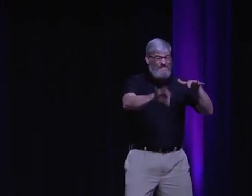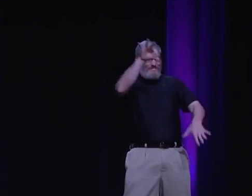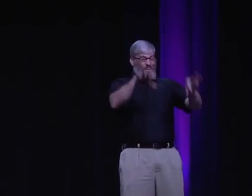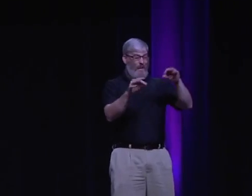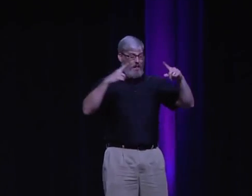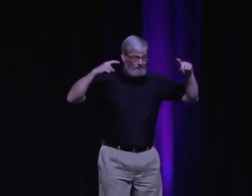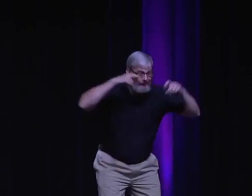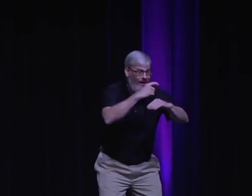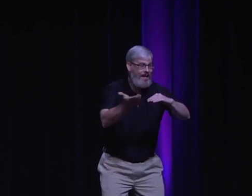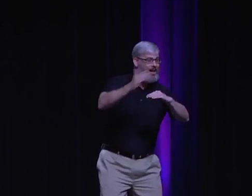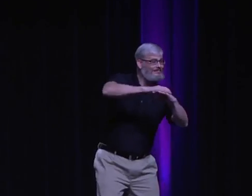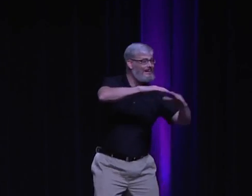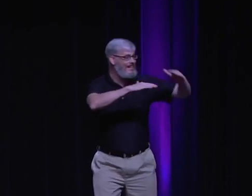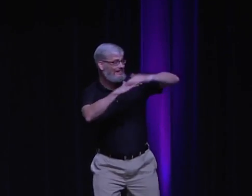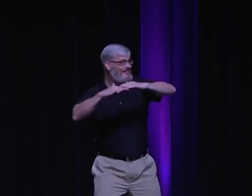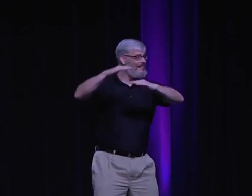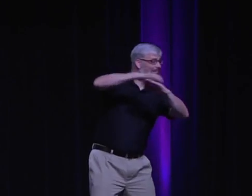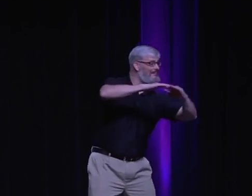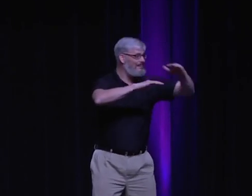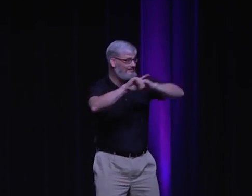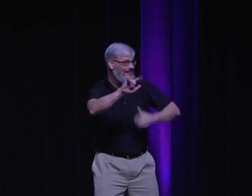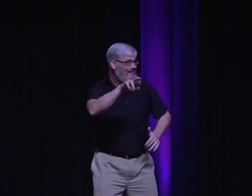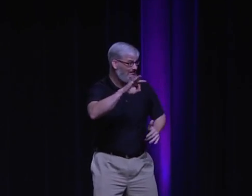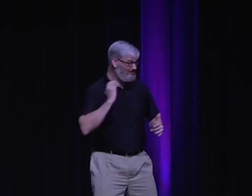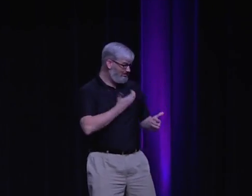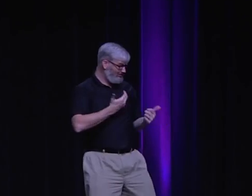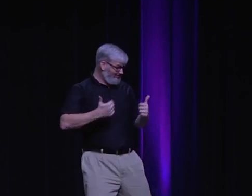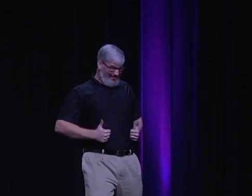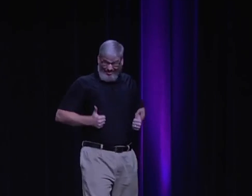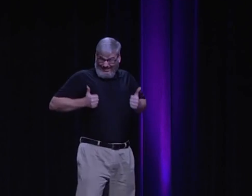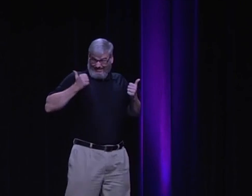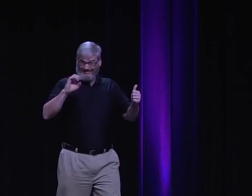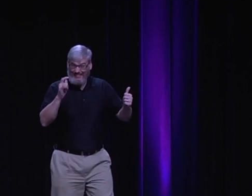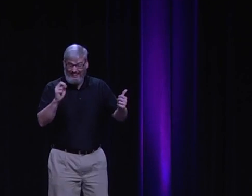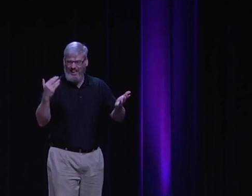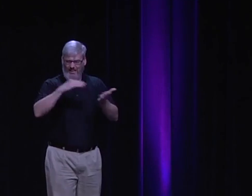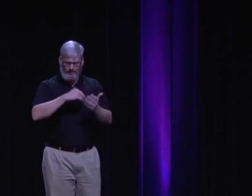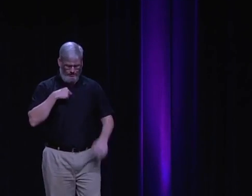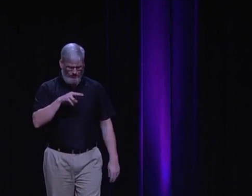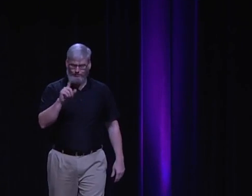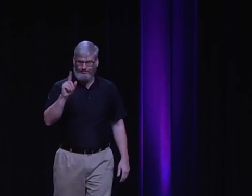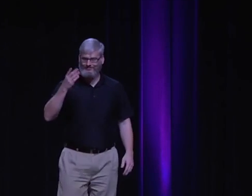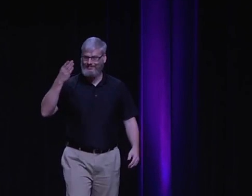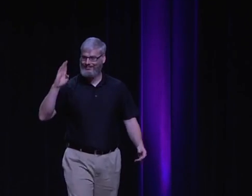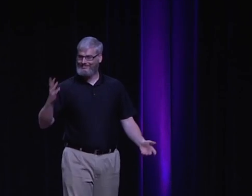And so we found all of these, we created all of these technologies that have improved our life and